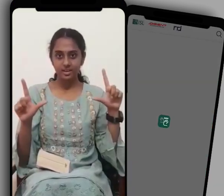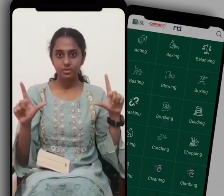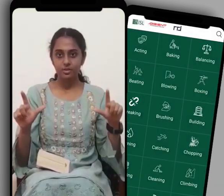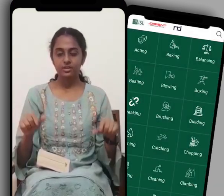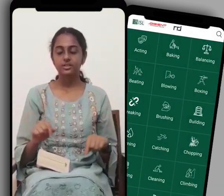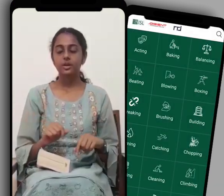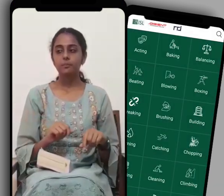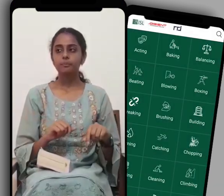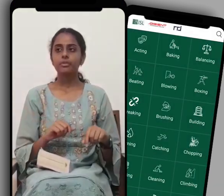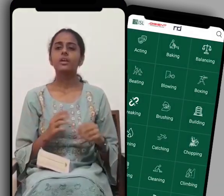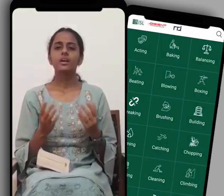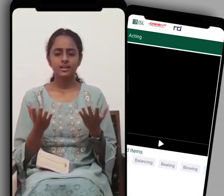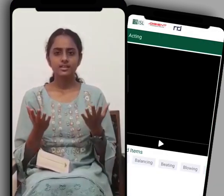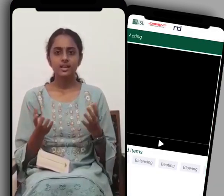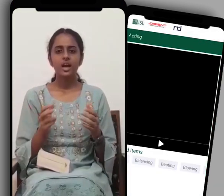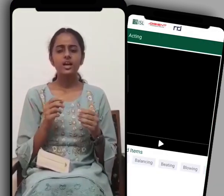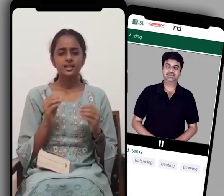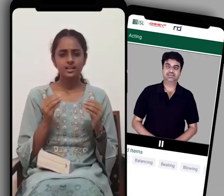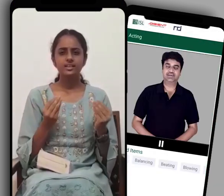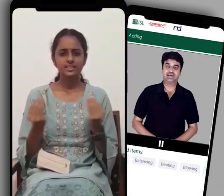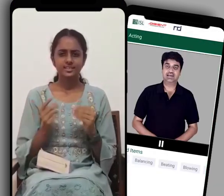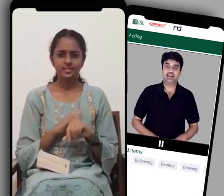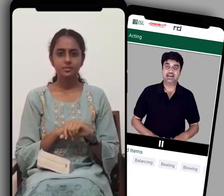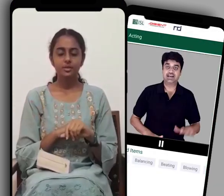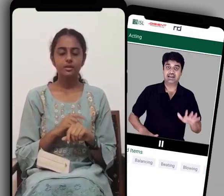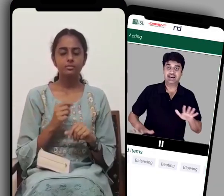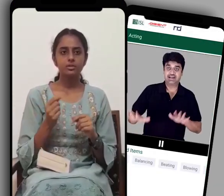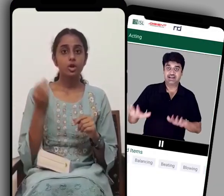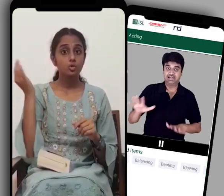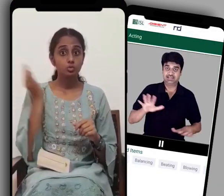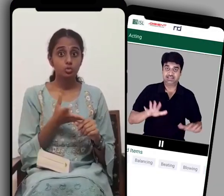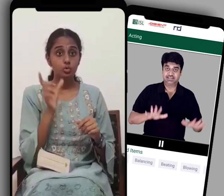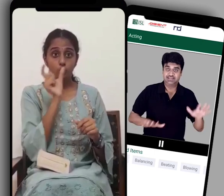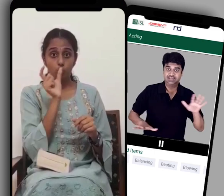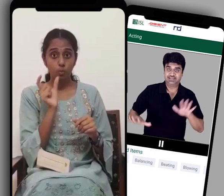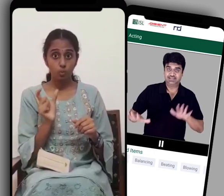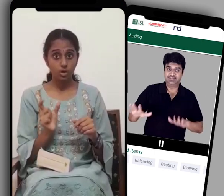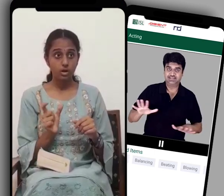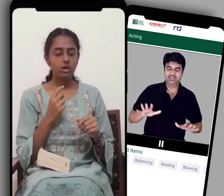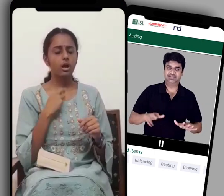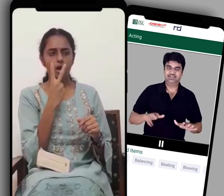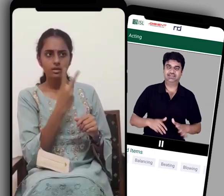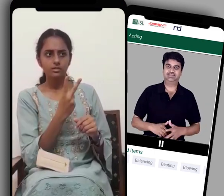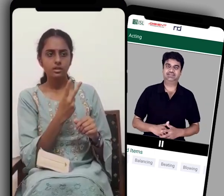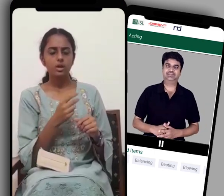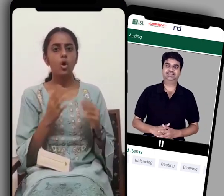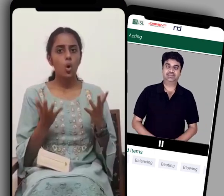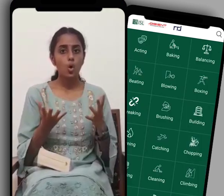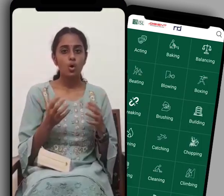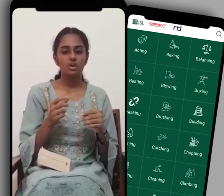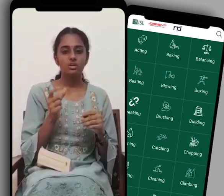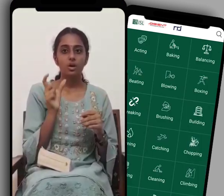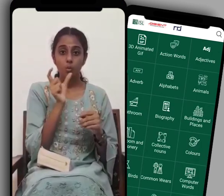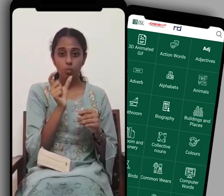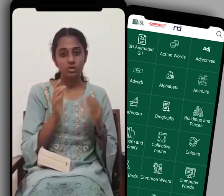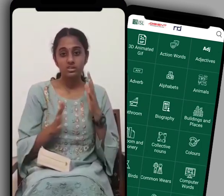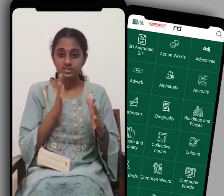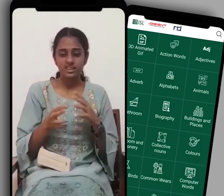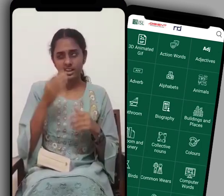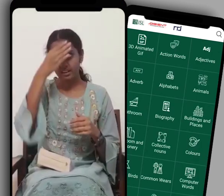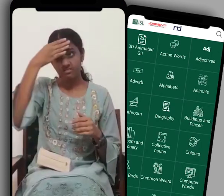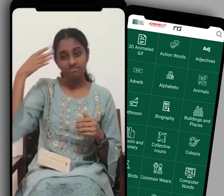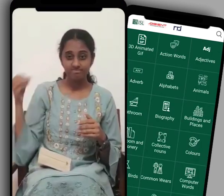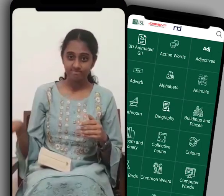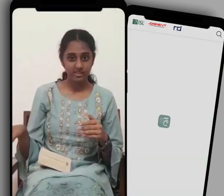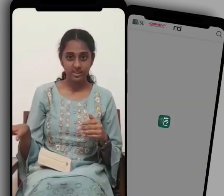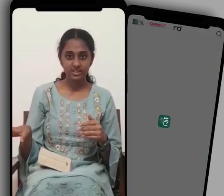sometimes I come across new words or I forget the sign